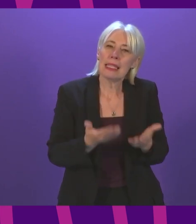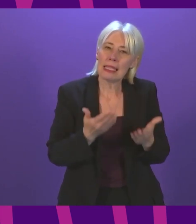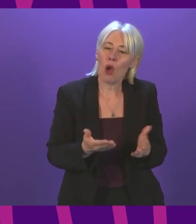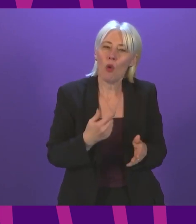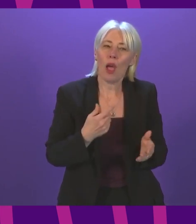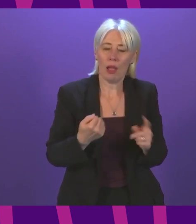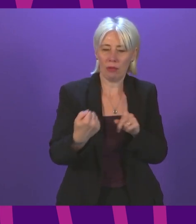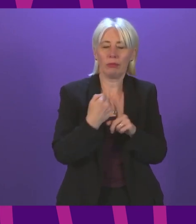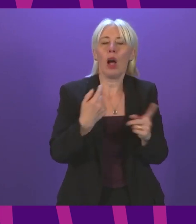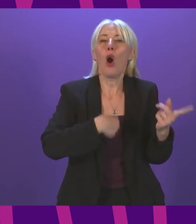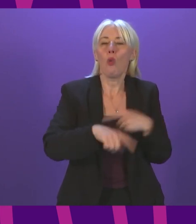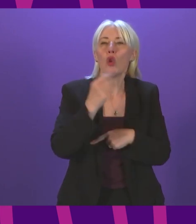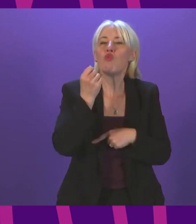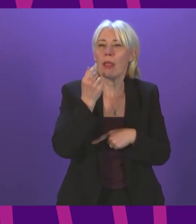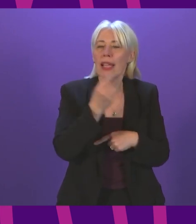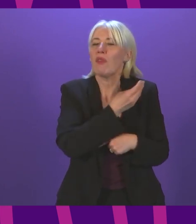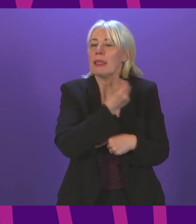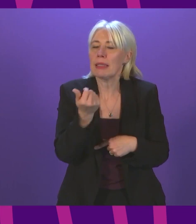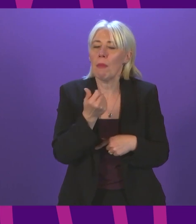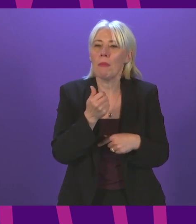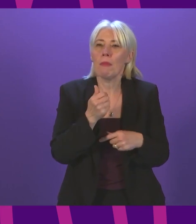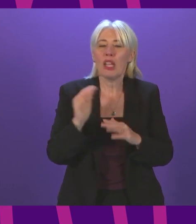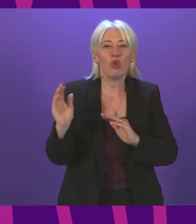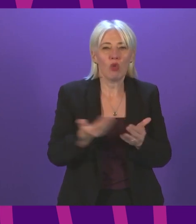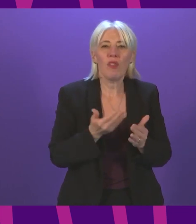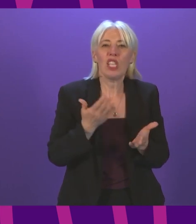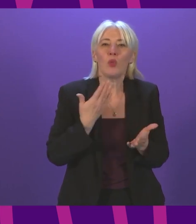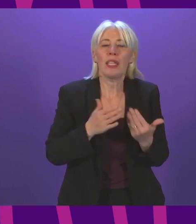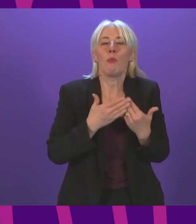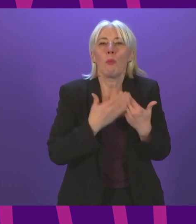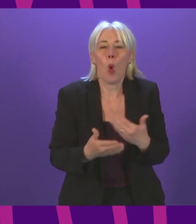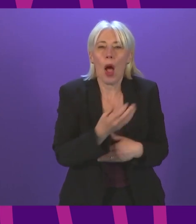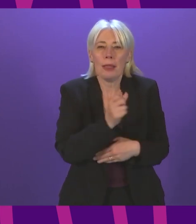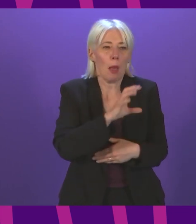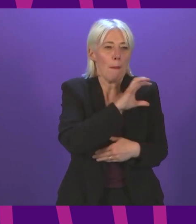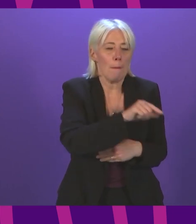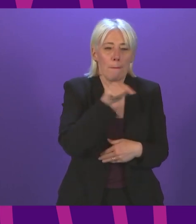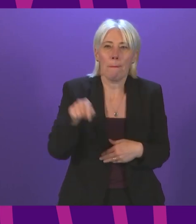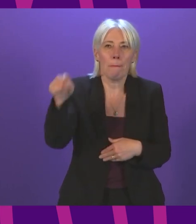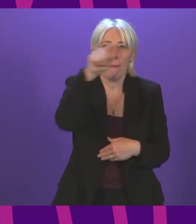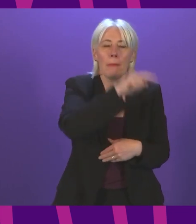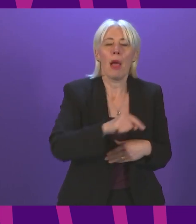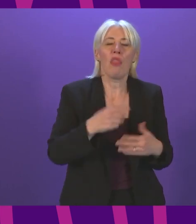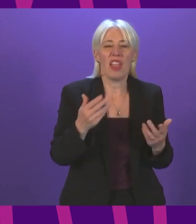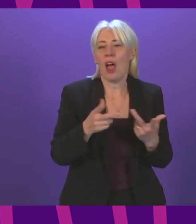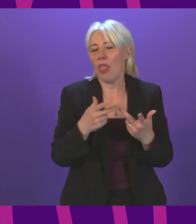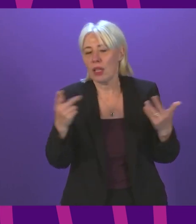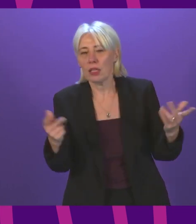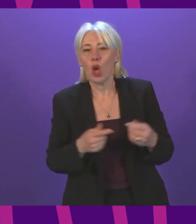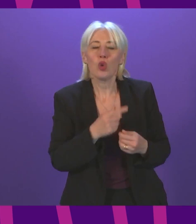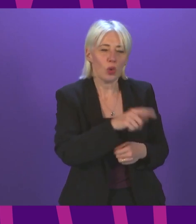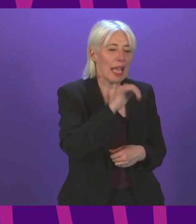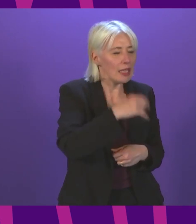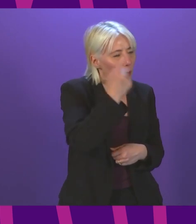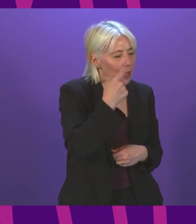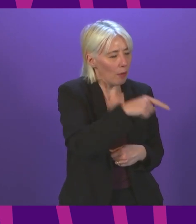services in particular parts of the country, so I will give consideration to that in the context of that learning in relation to the members'